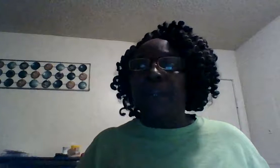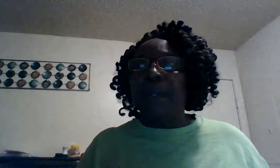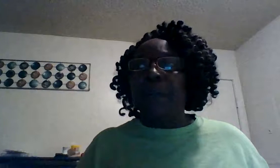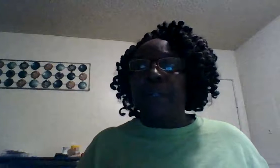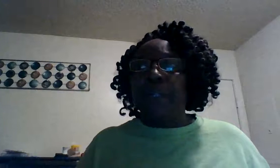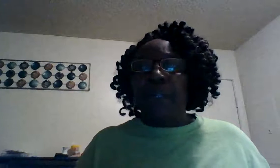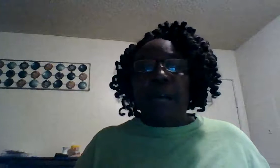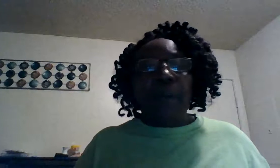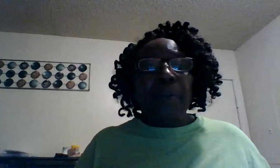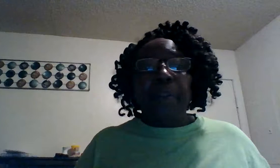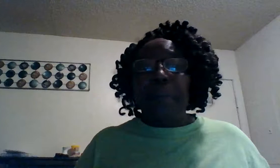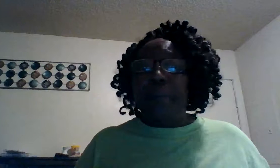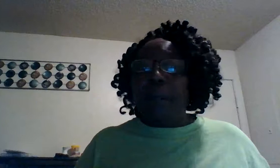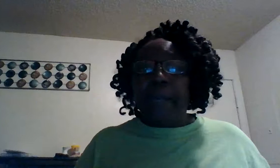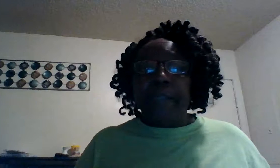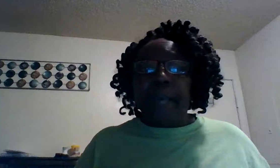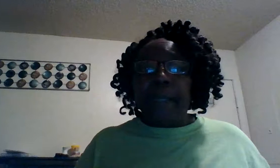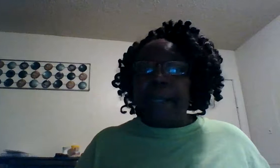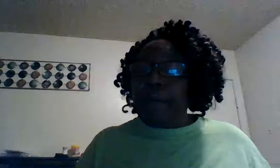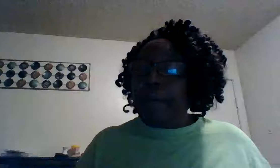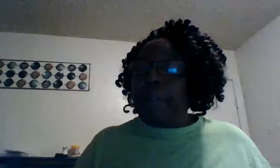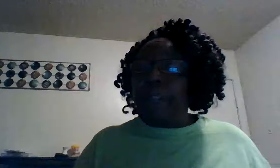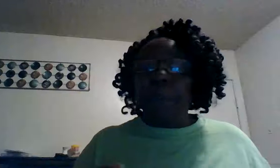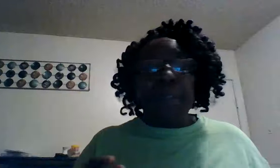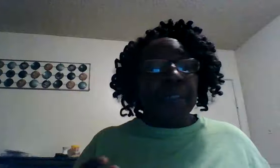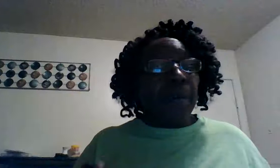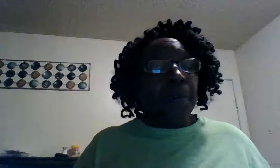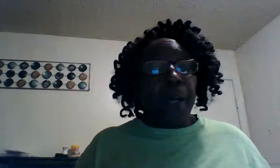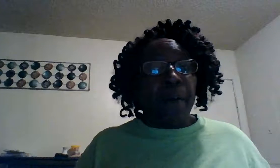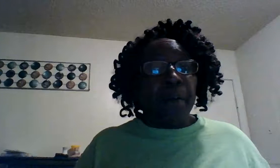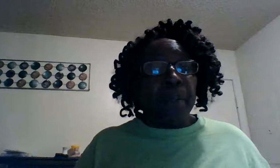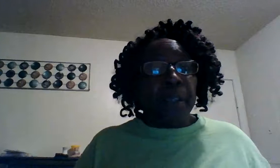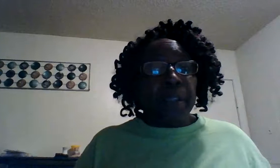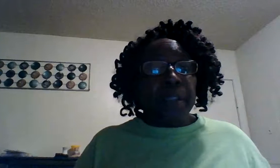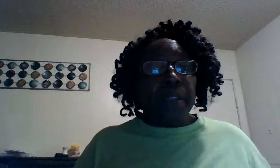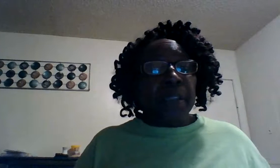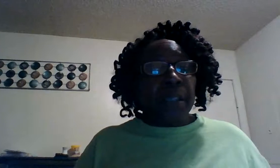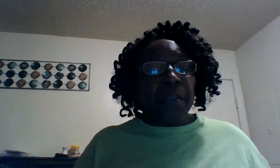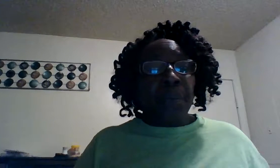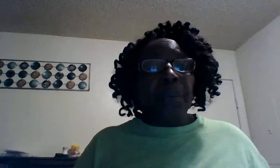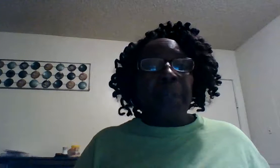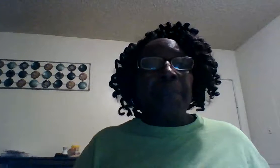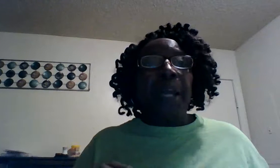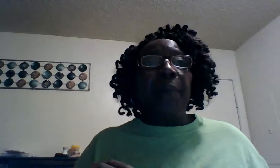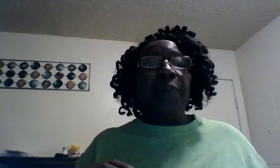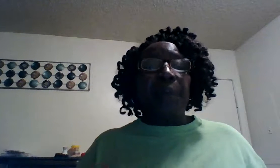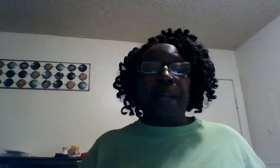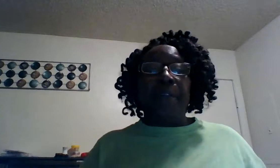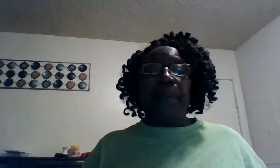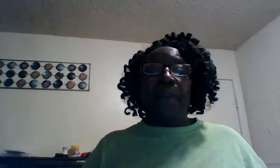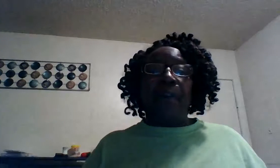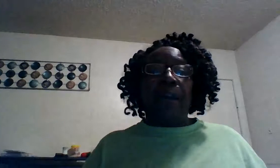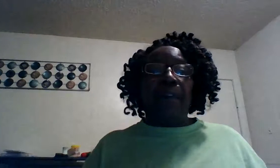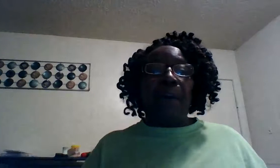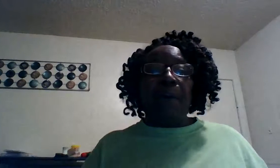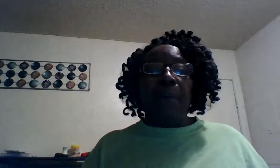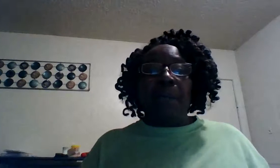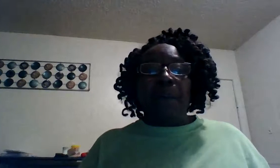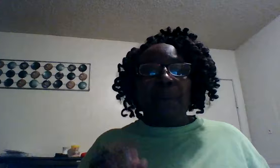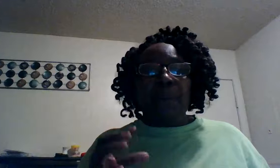only through christ i can't overcome this on my own see sometimes we try to do it on our own when